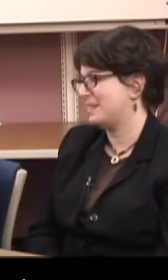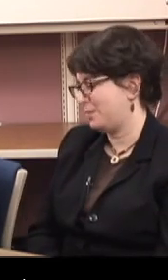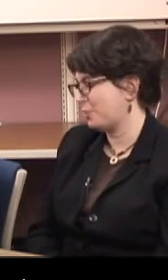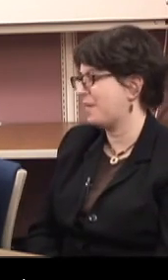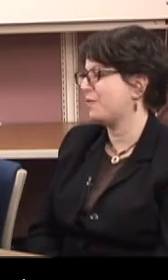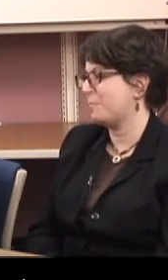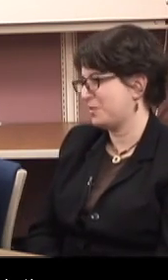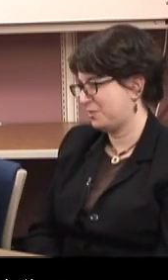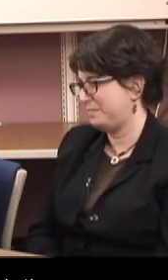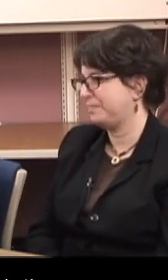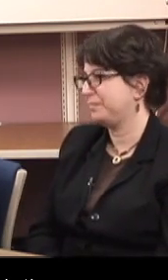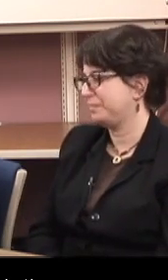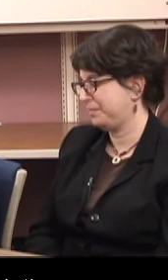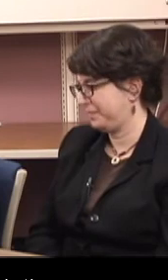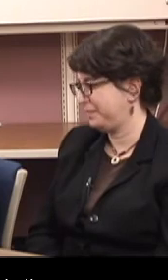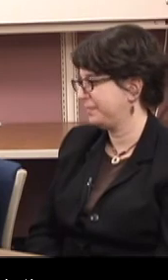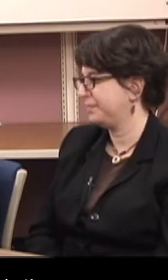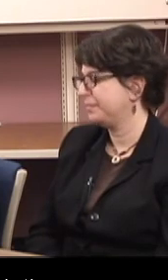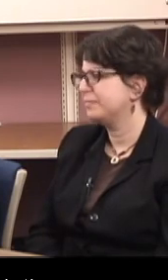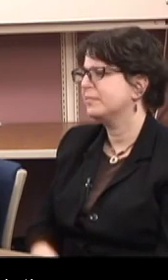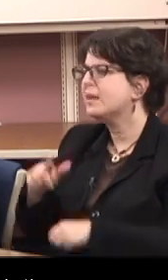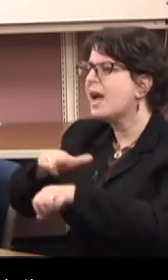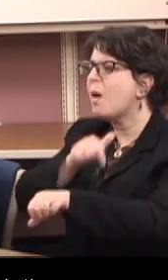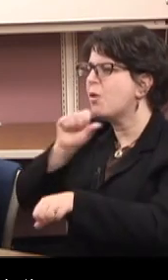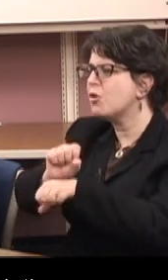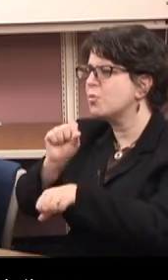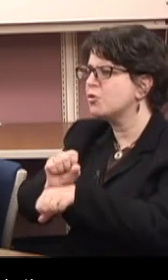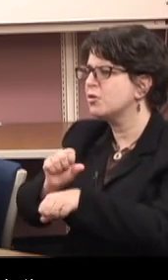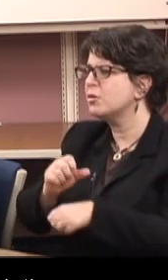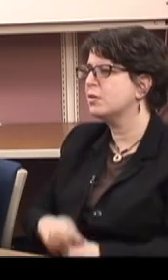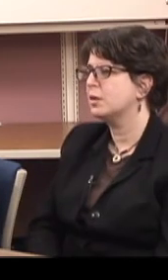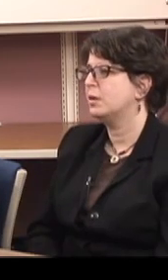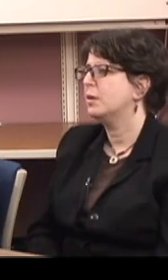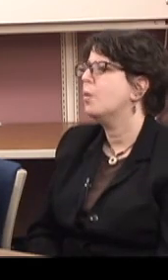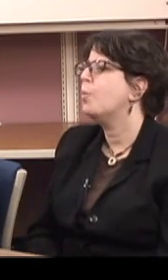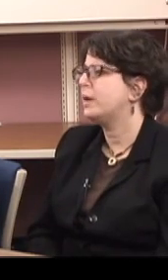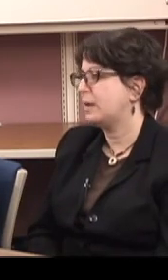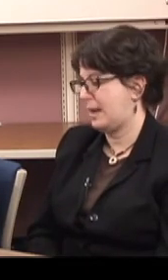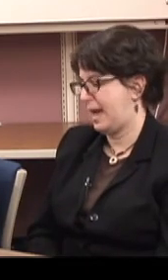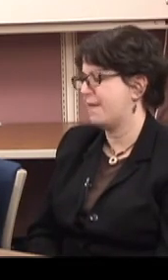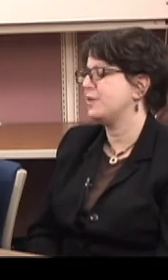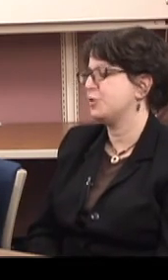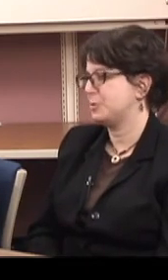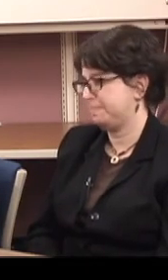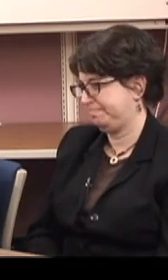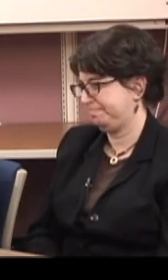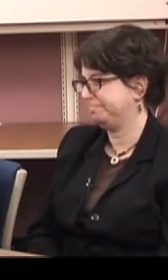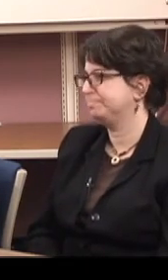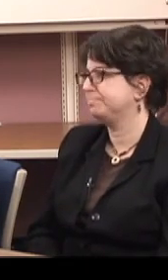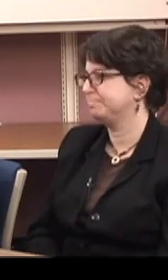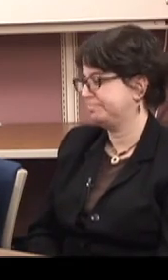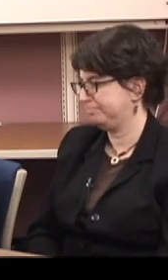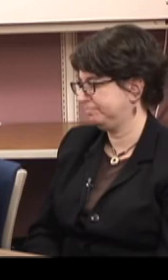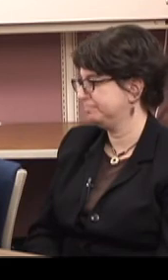Yes, I did enjoy that very much. Okay. How long did you work there for? One and a half years.